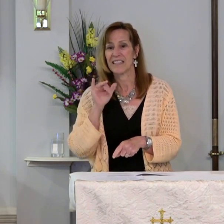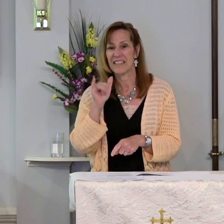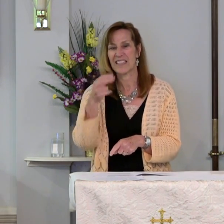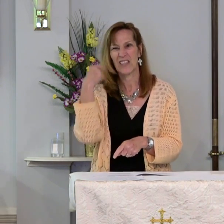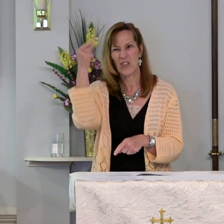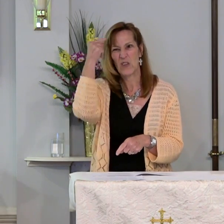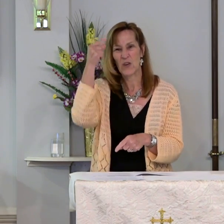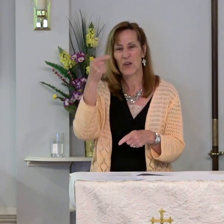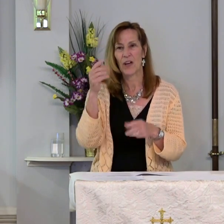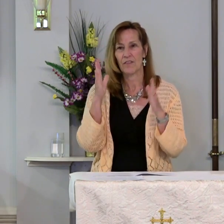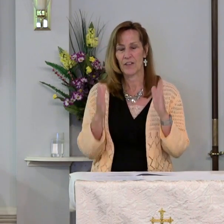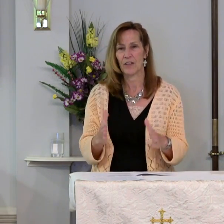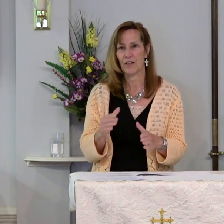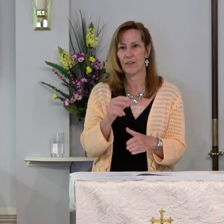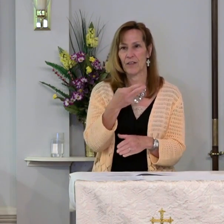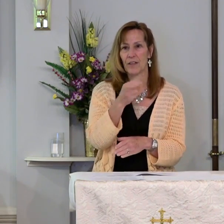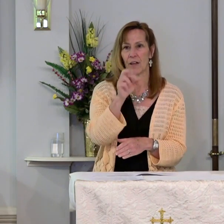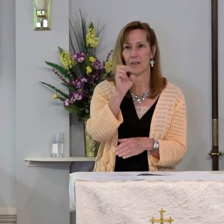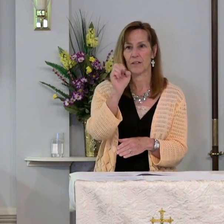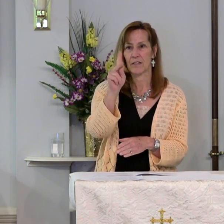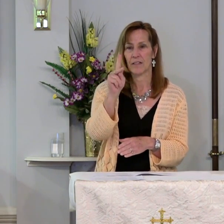Herod is still king.